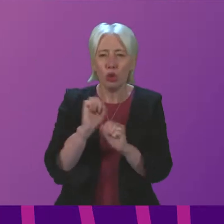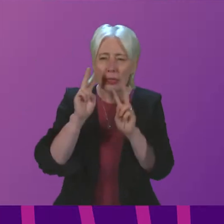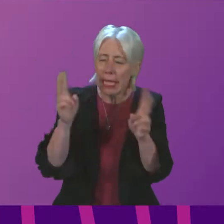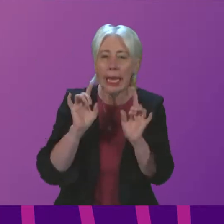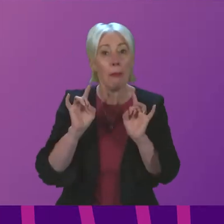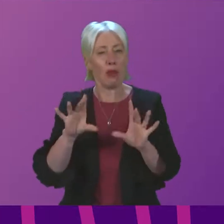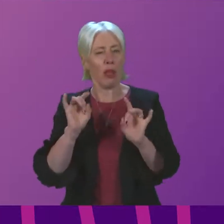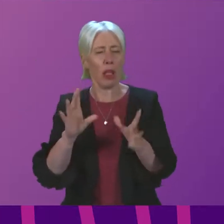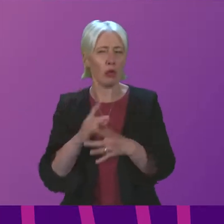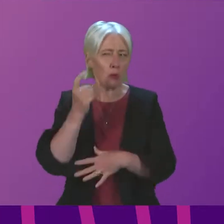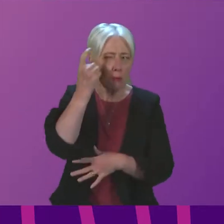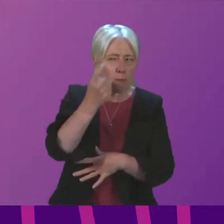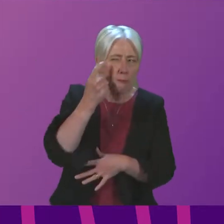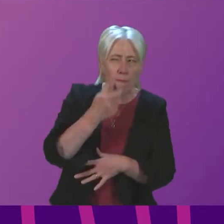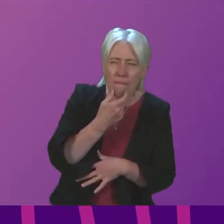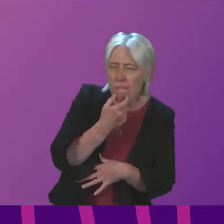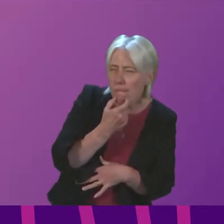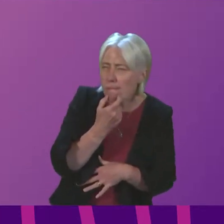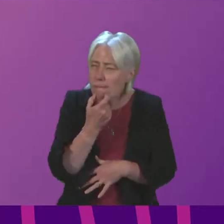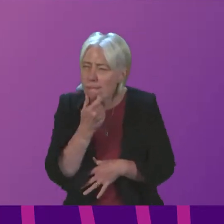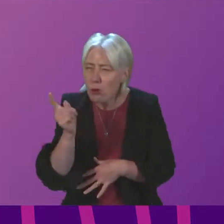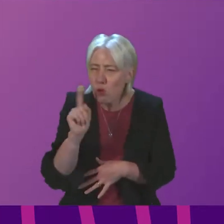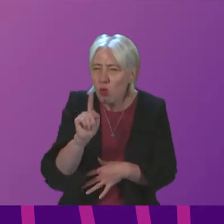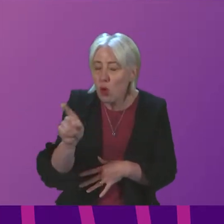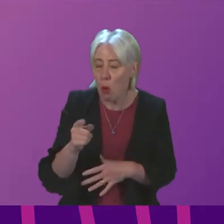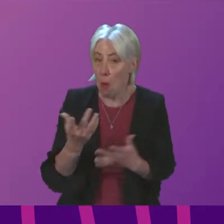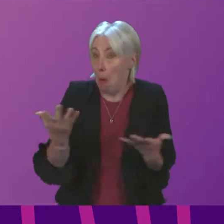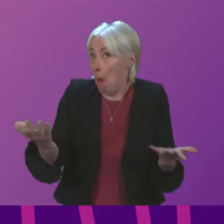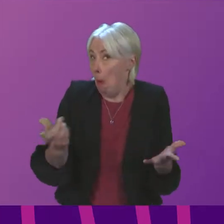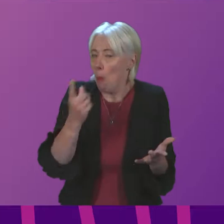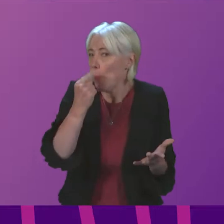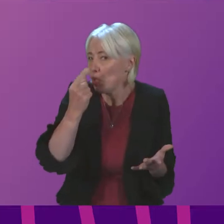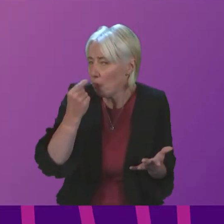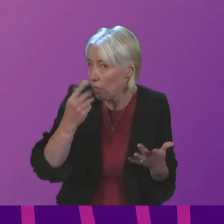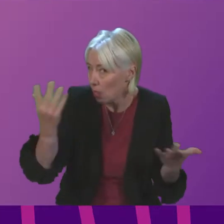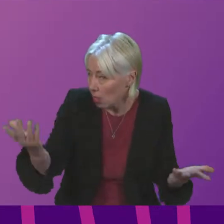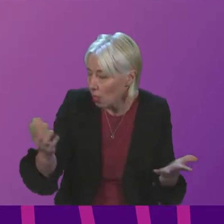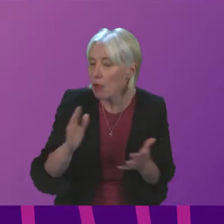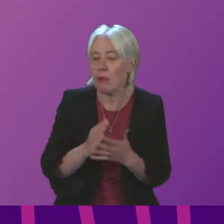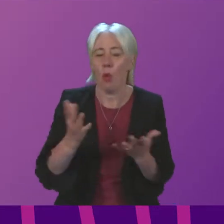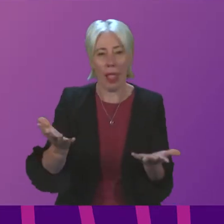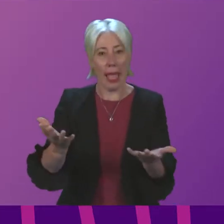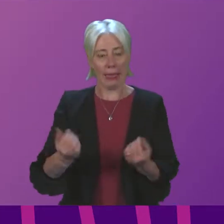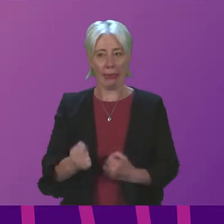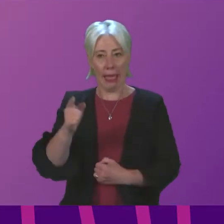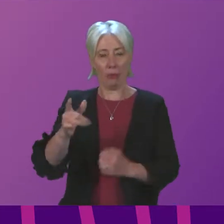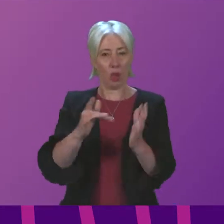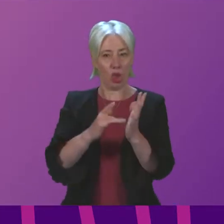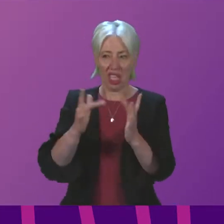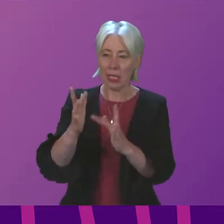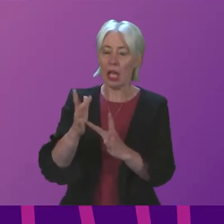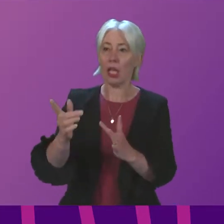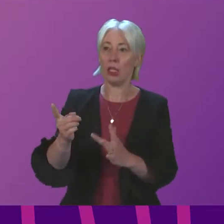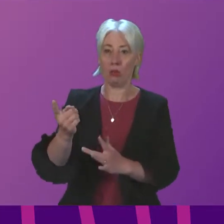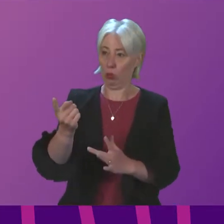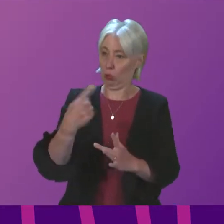simply curious, that great gift, and open to possibilities, to accept the newcomer and the call to do